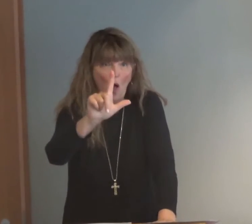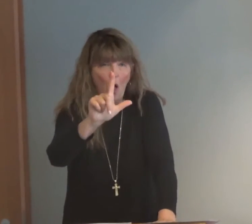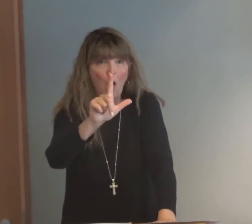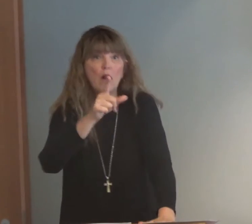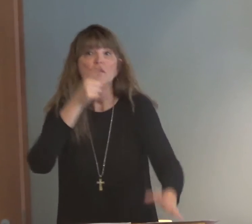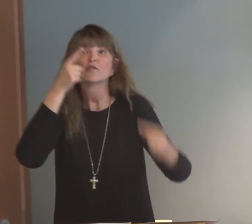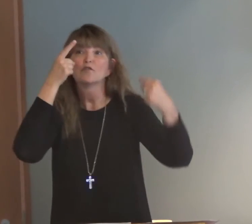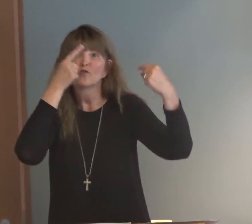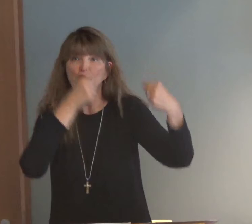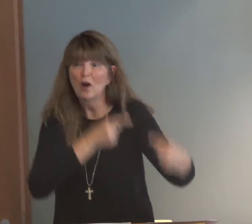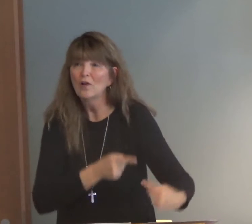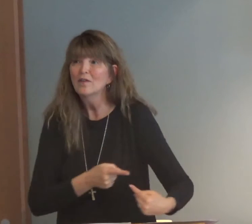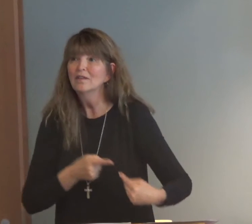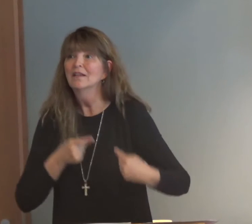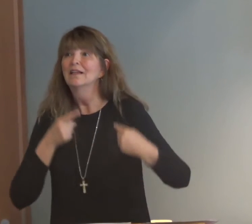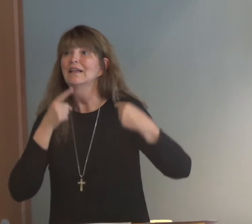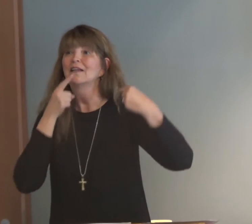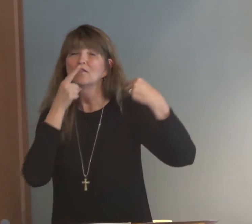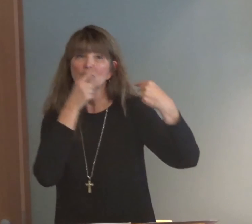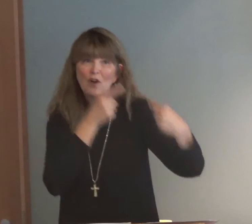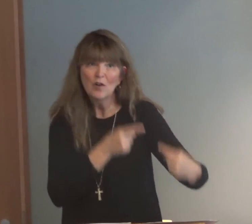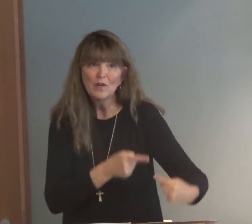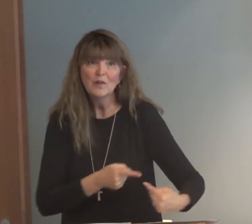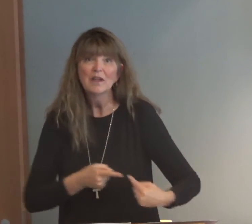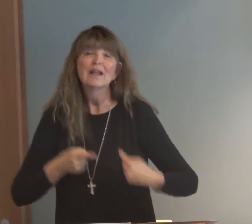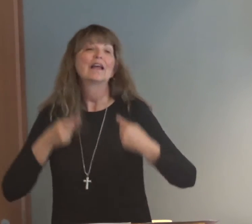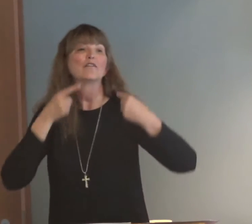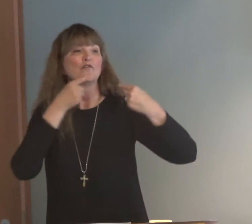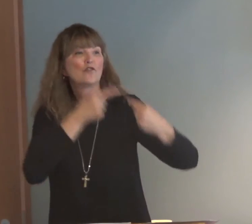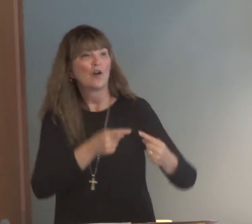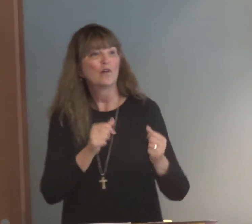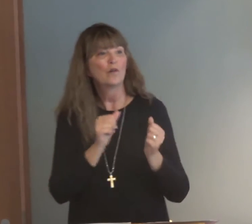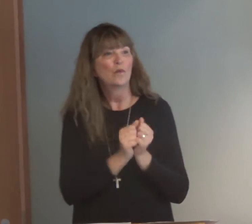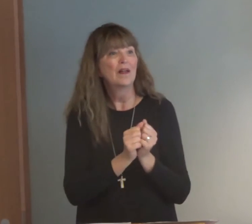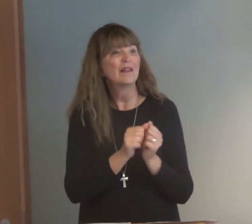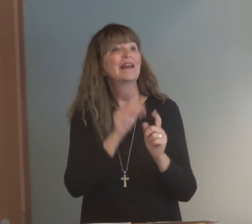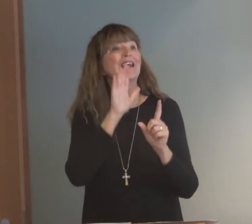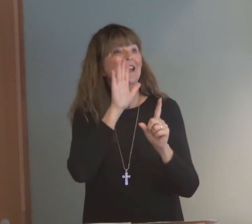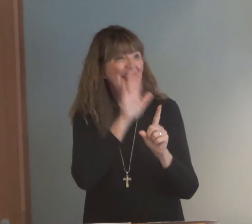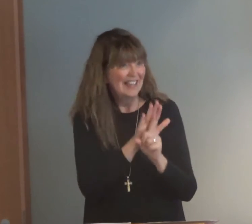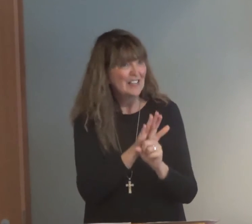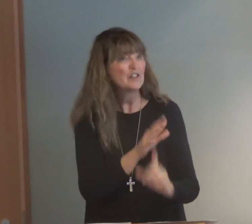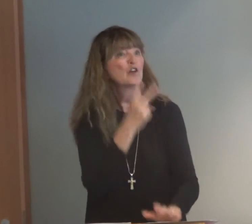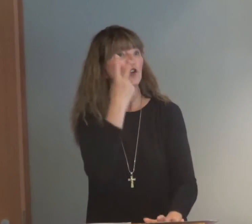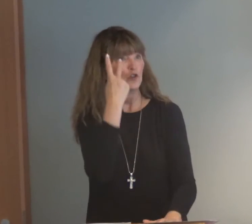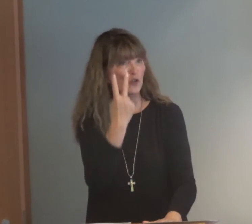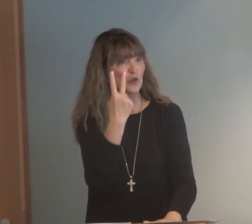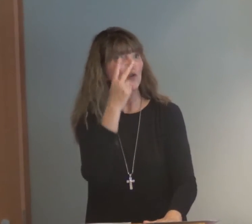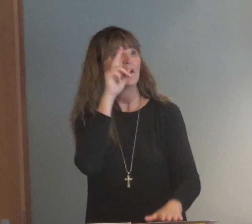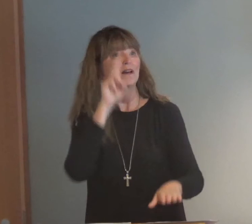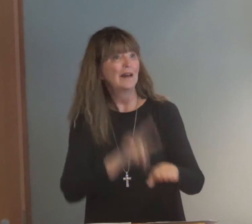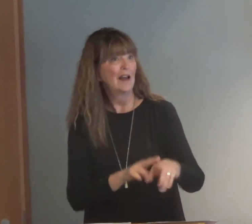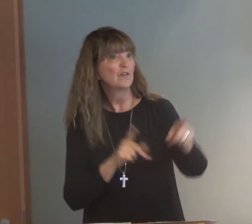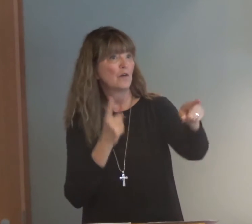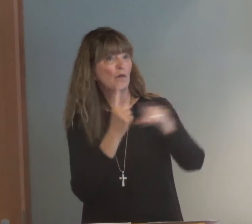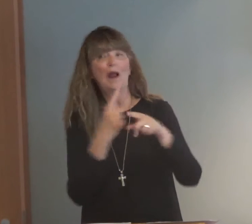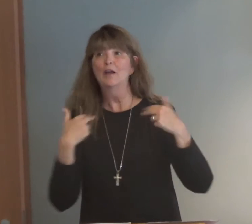Good grief, this is St. Paul who was struggling, and struggling continually with his dual